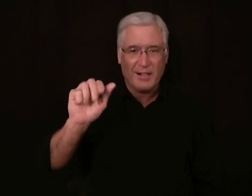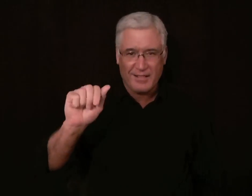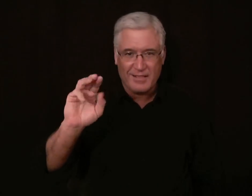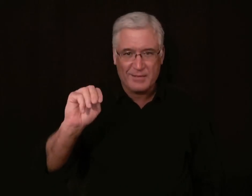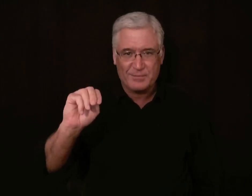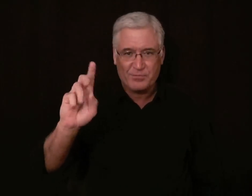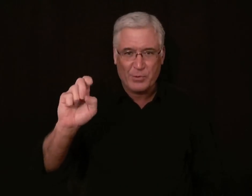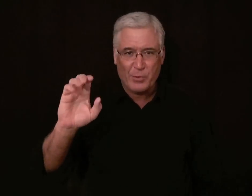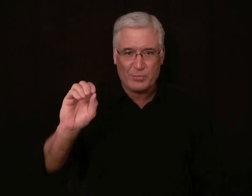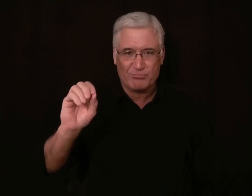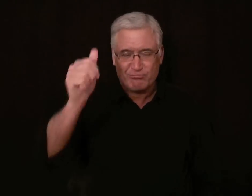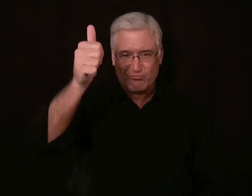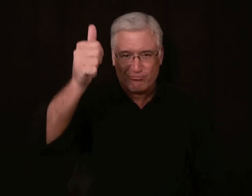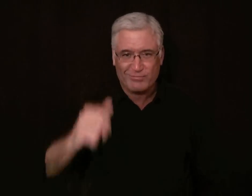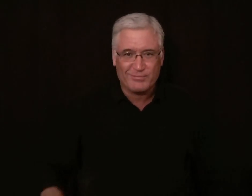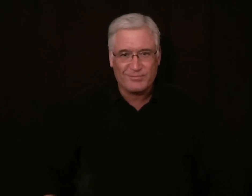that we have. Quorum Dio. jquir Pero.